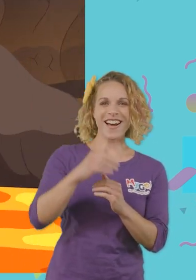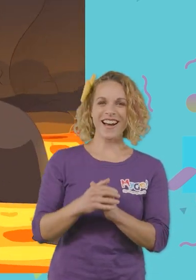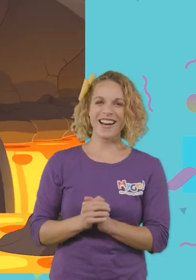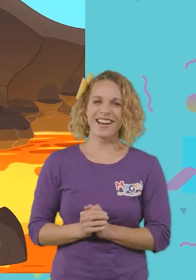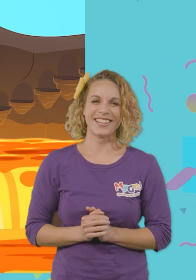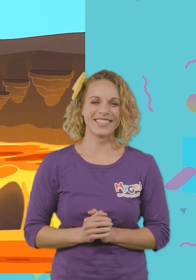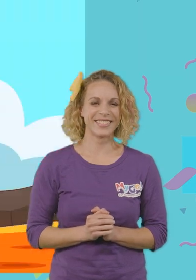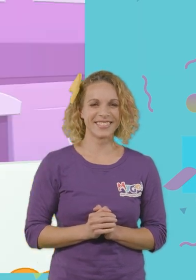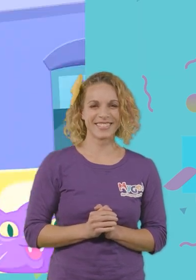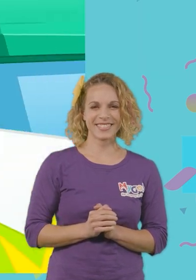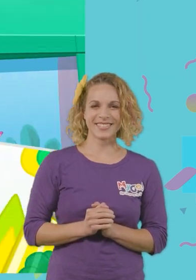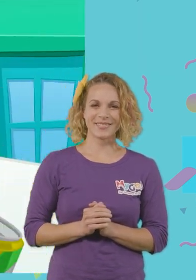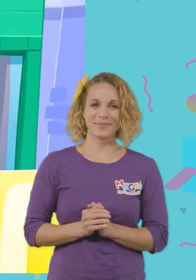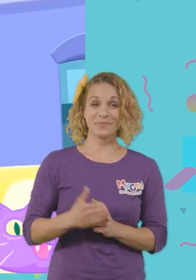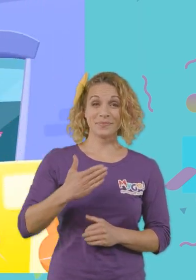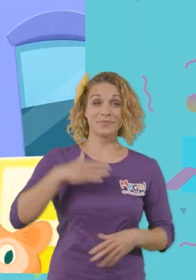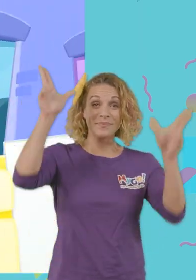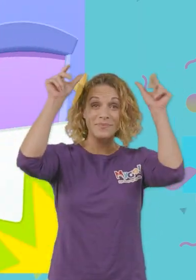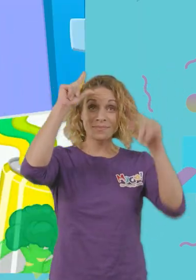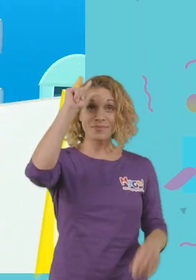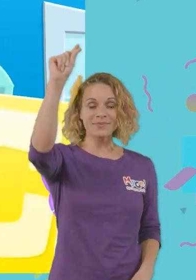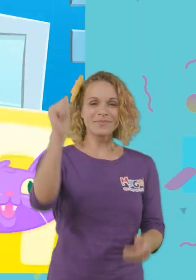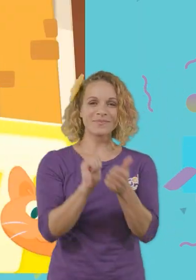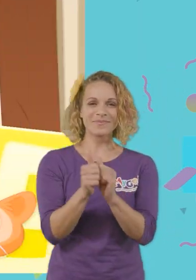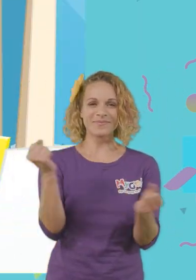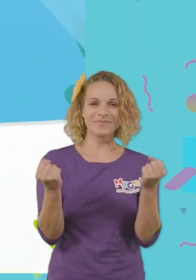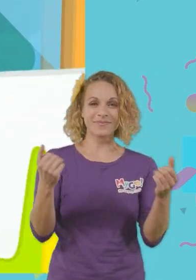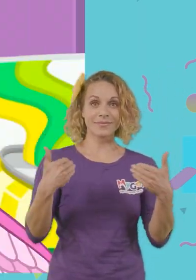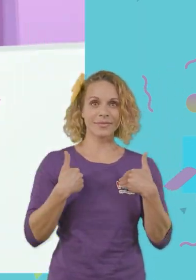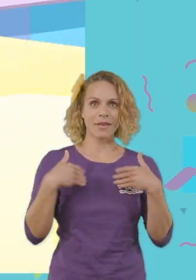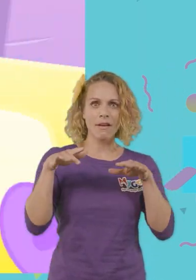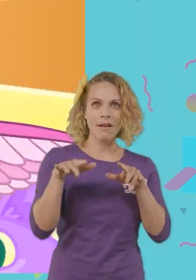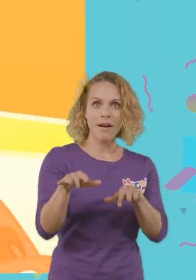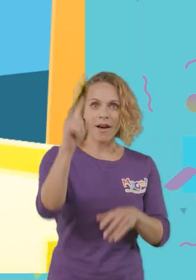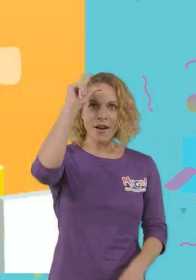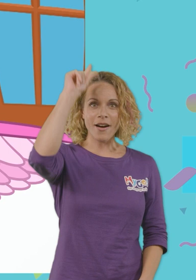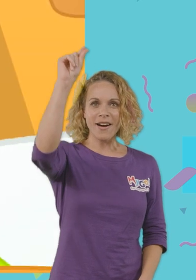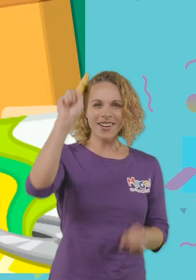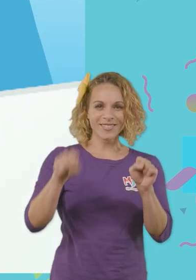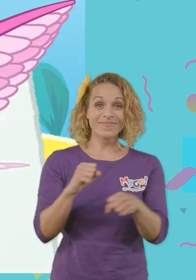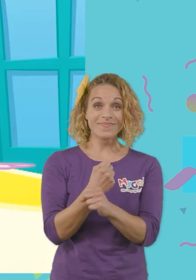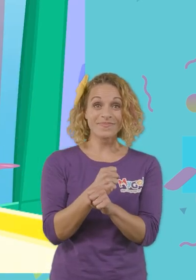My unicorn race car has a magic horn! It can make magic portals!